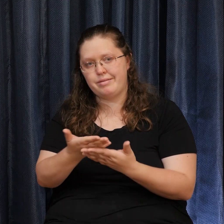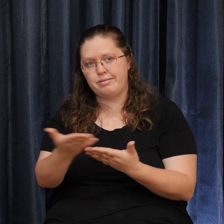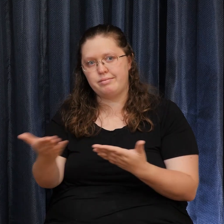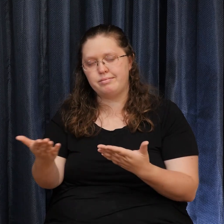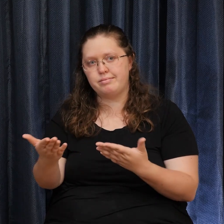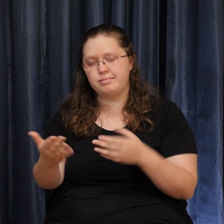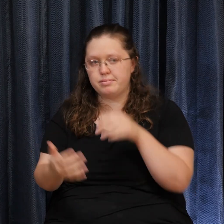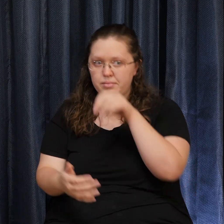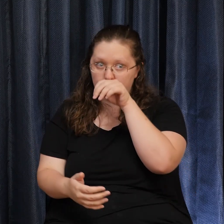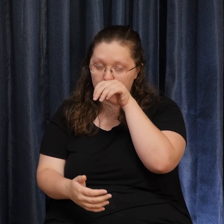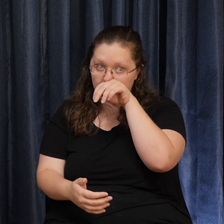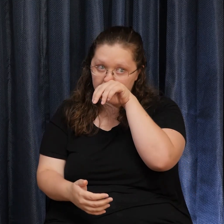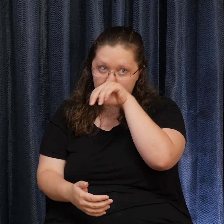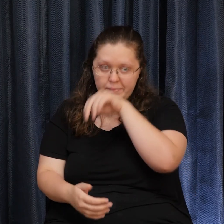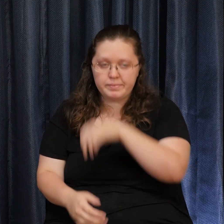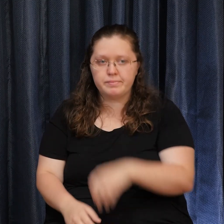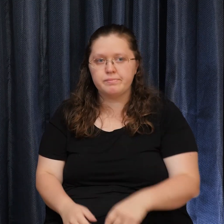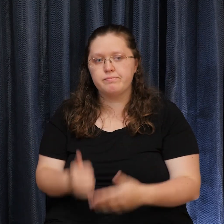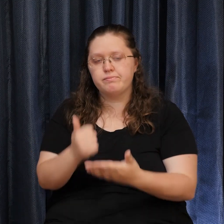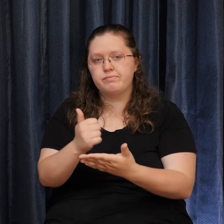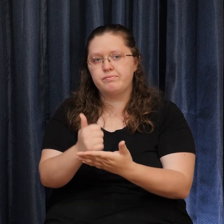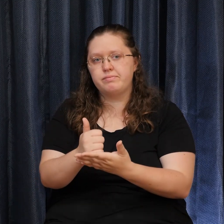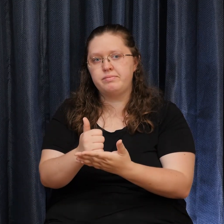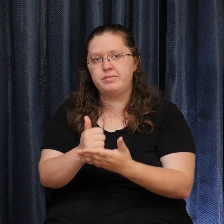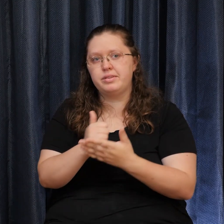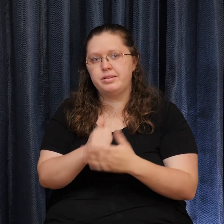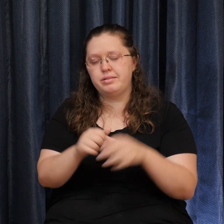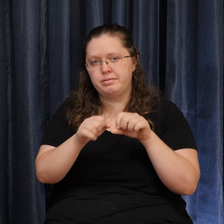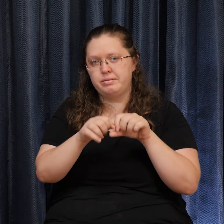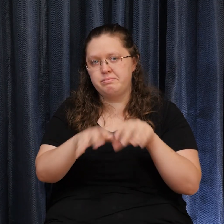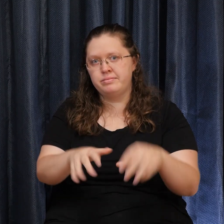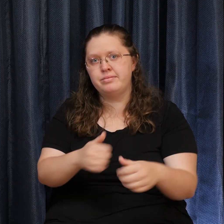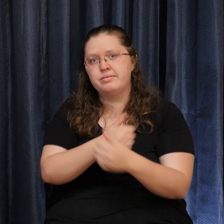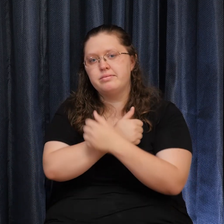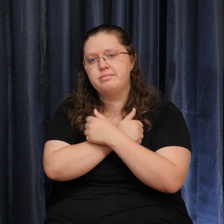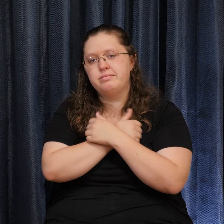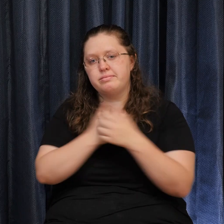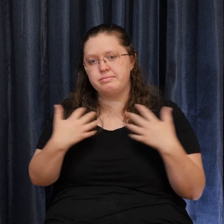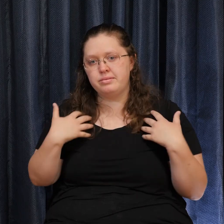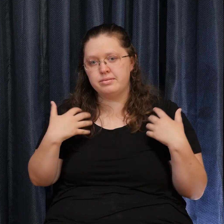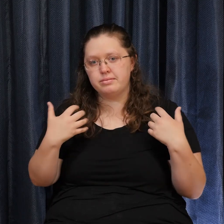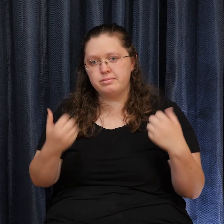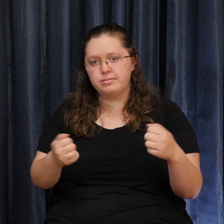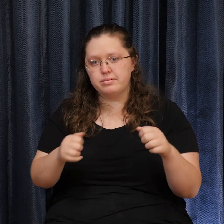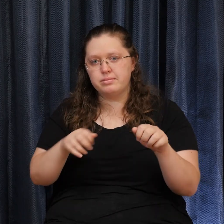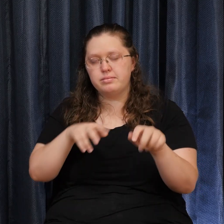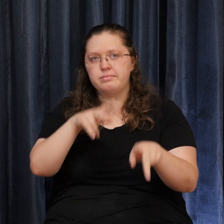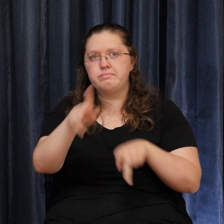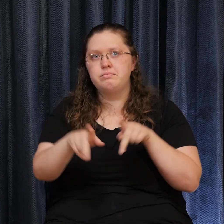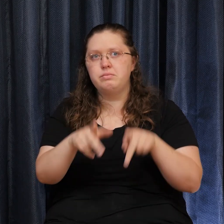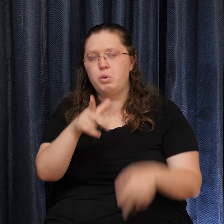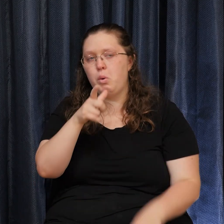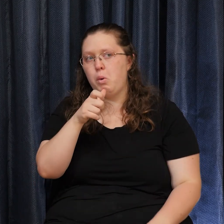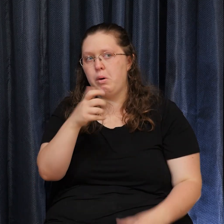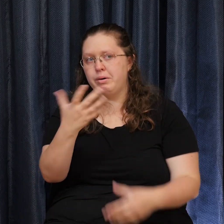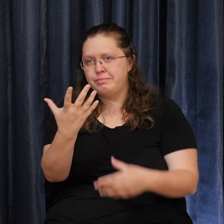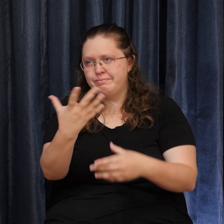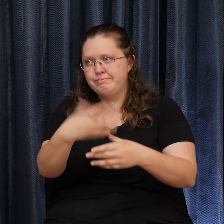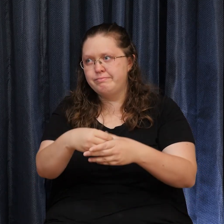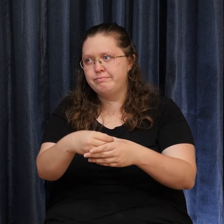Help me extend Love and healing To all of those Who are part Of this dynamic In this city